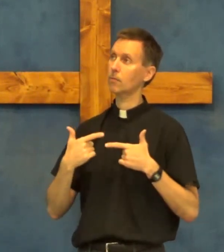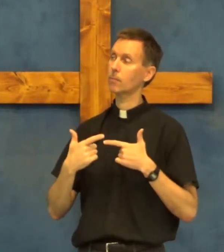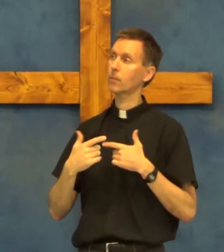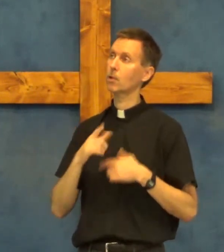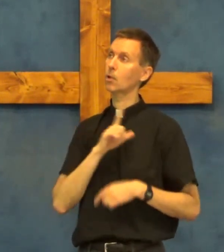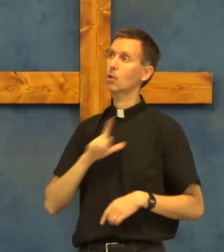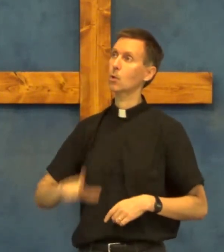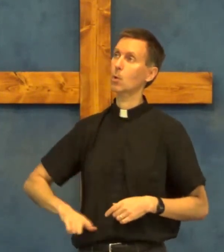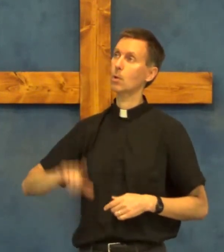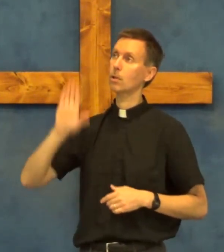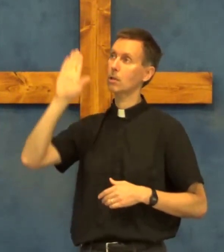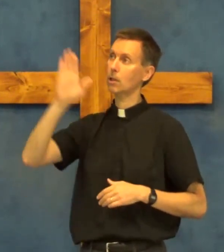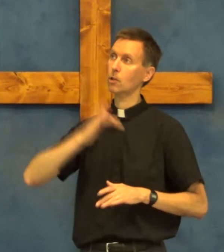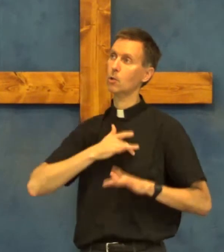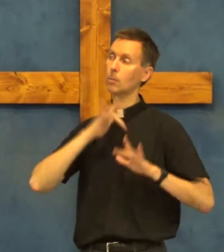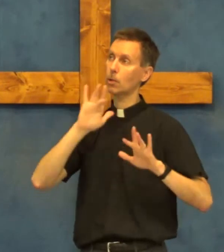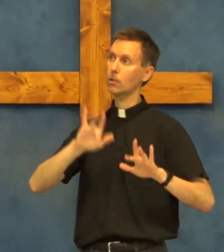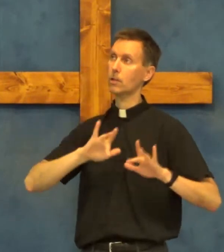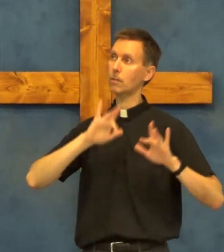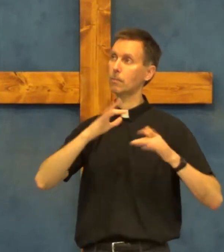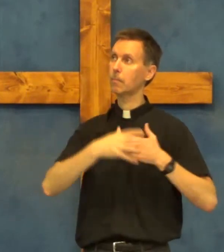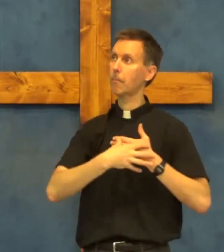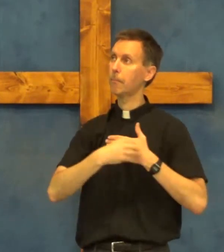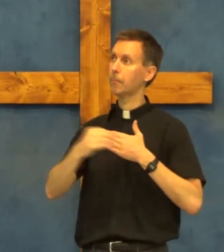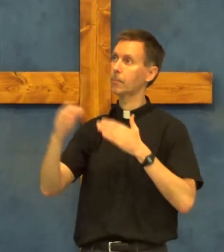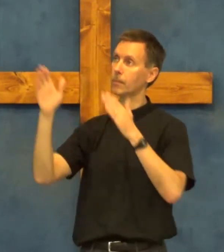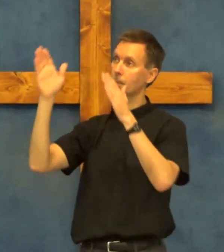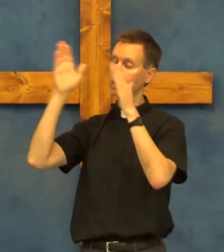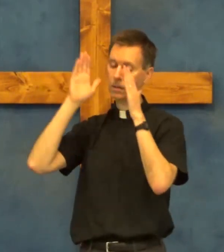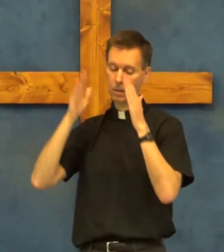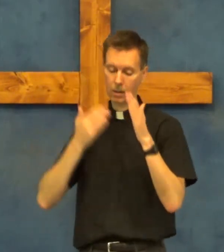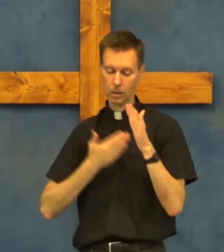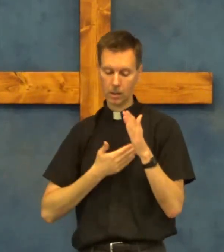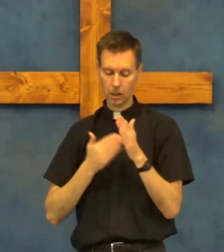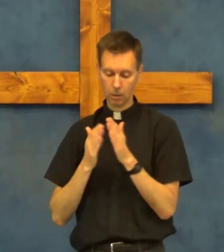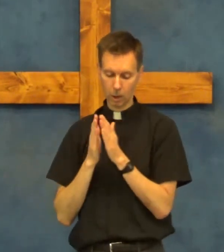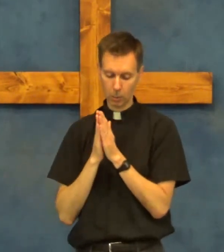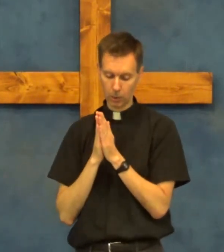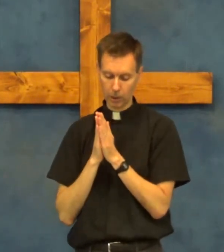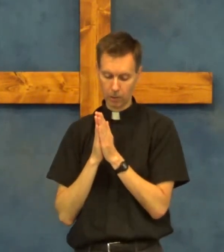Lord in your mercy hear our prayer